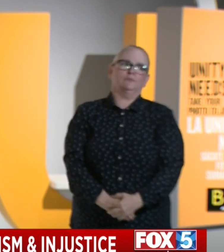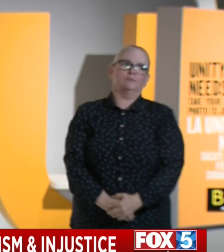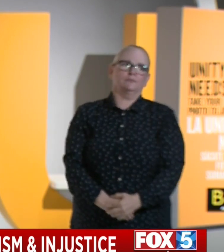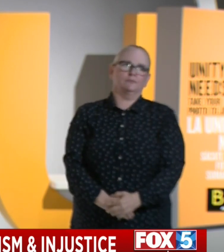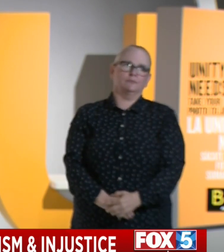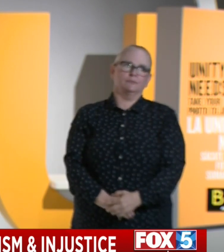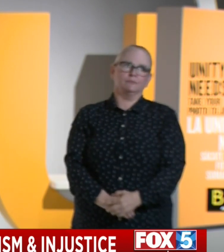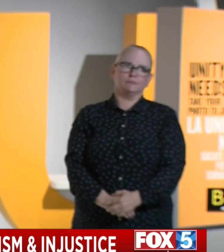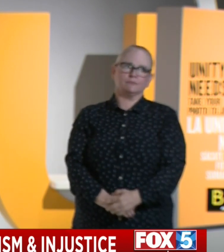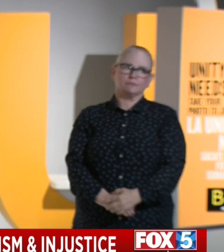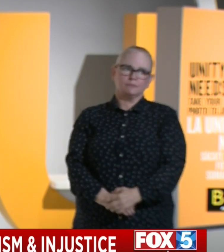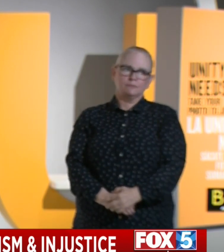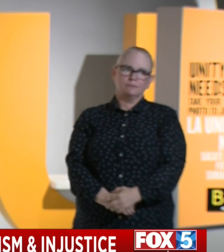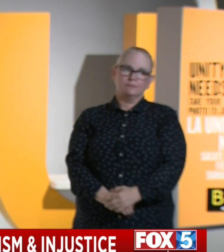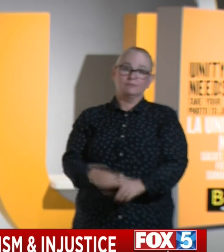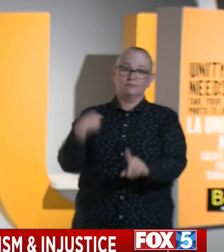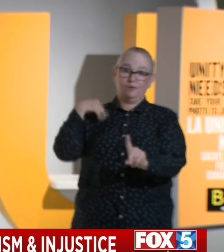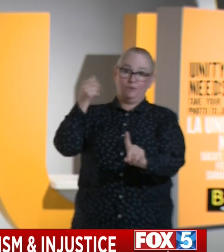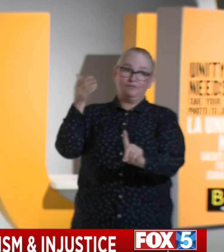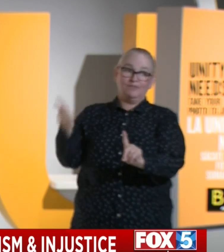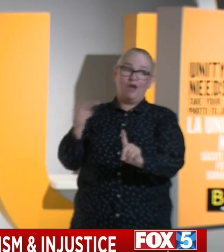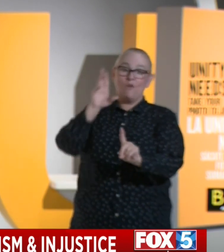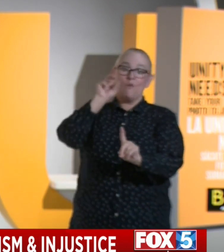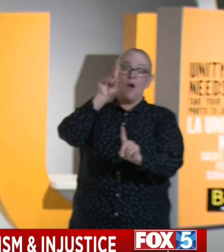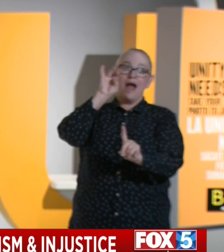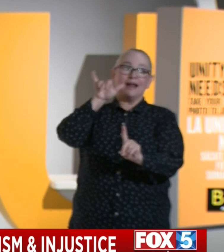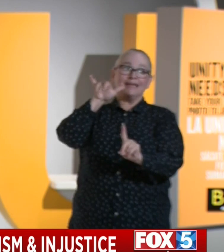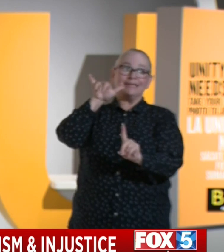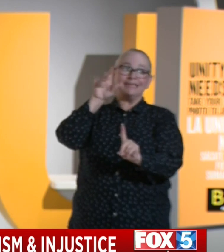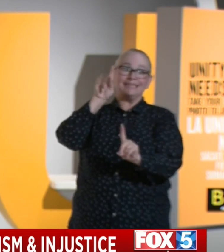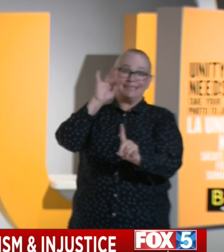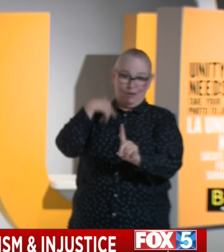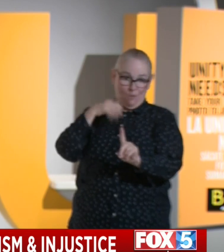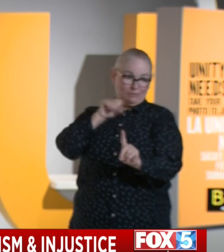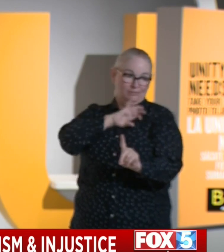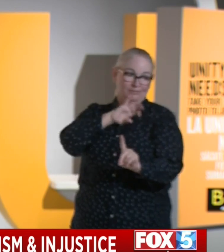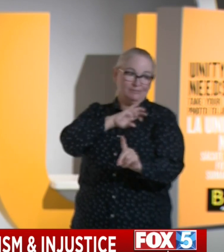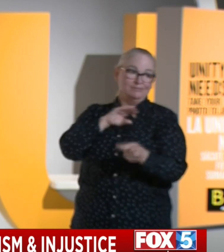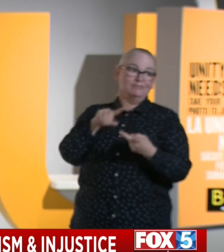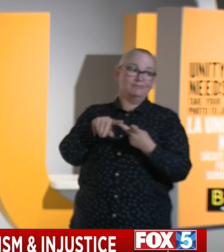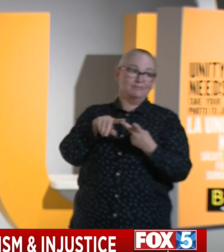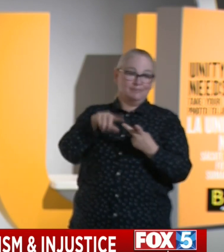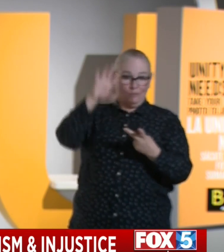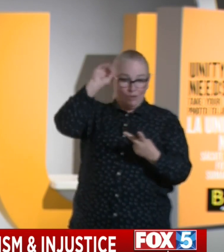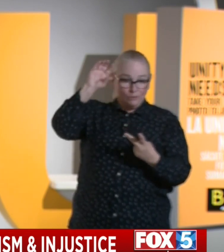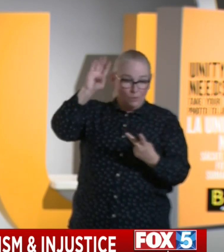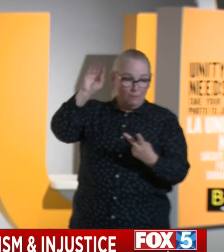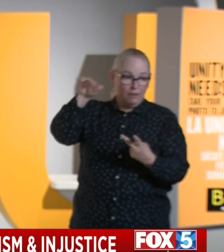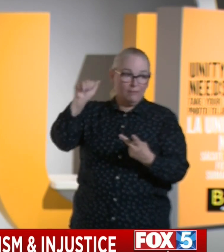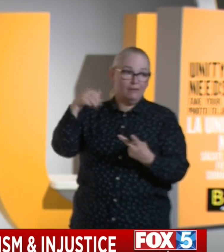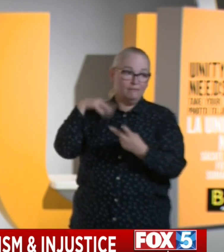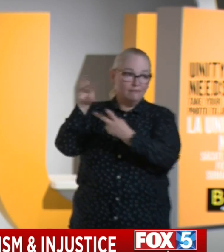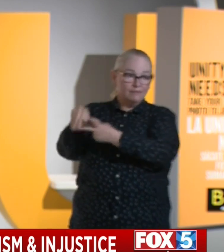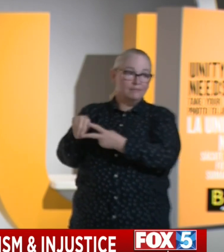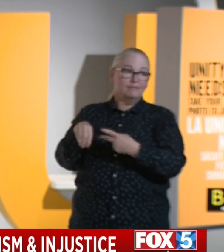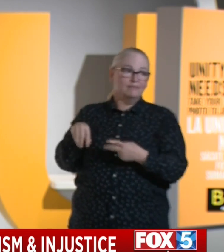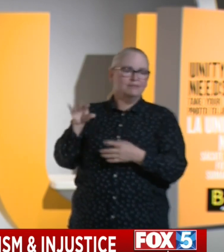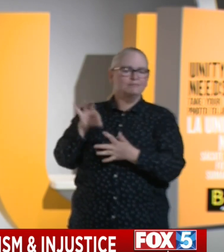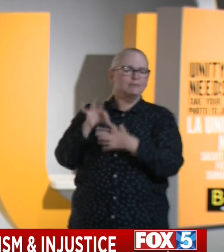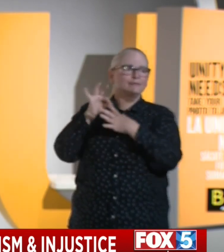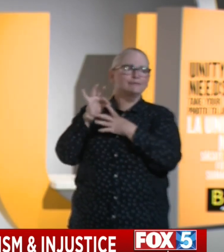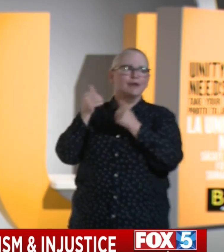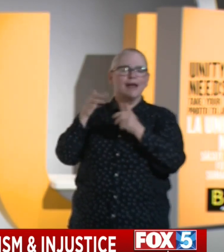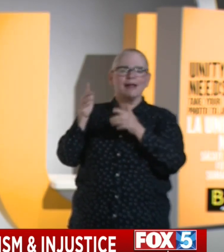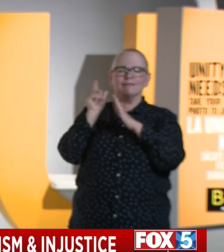doing Freddie Gray and the Obama administration. Each one was a certain moment. I do believe that this is a movement. And I'll